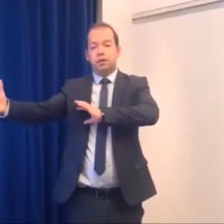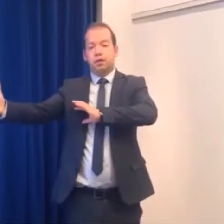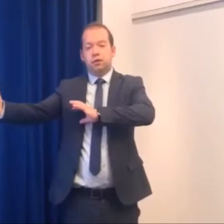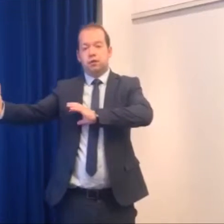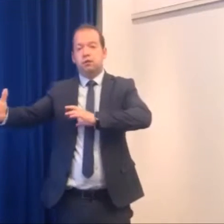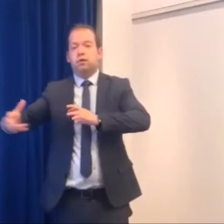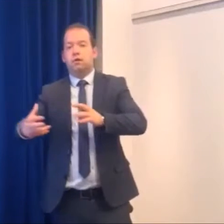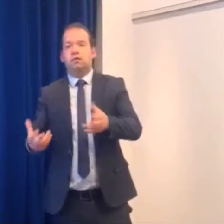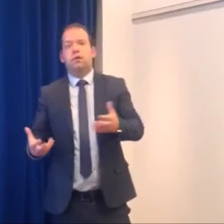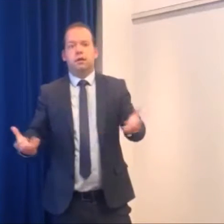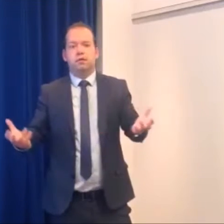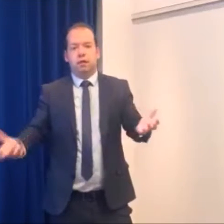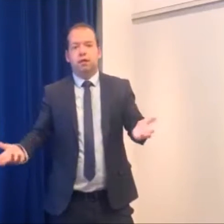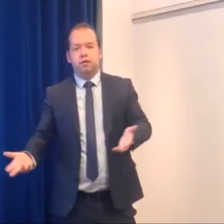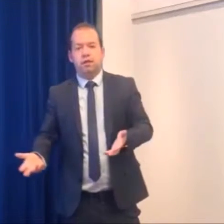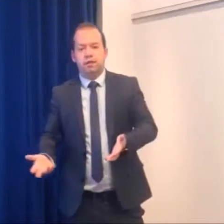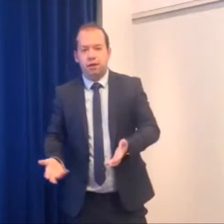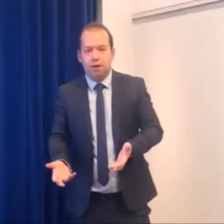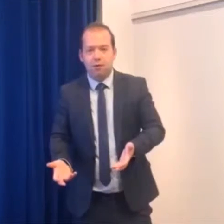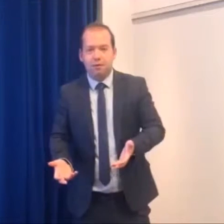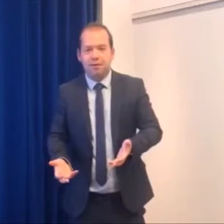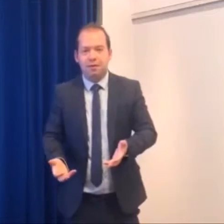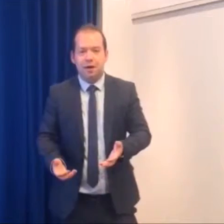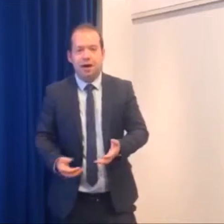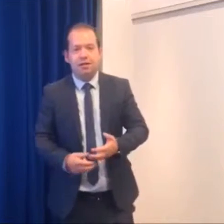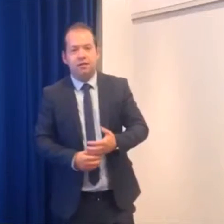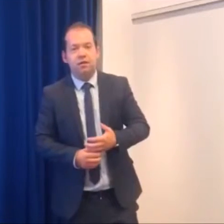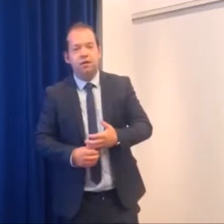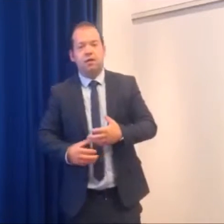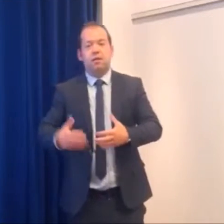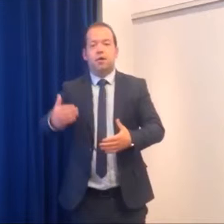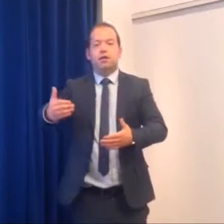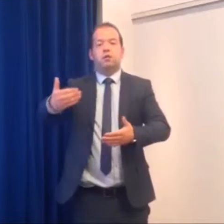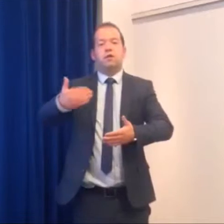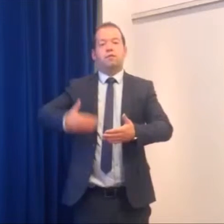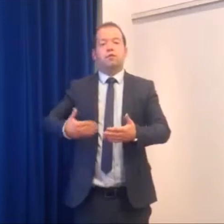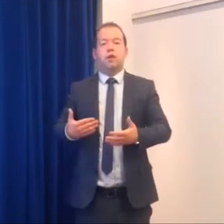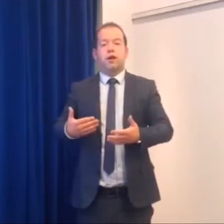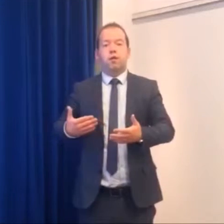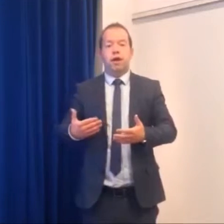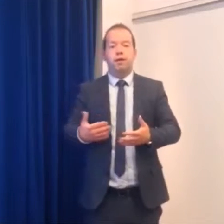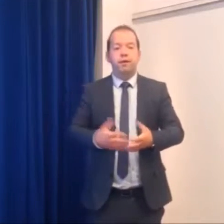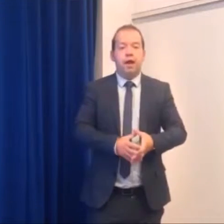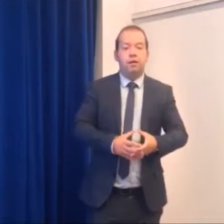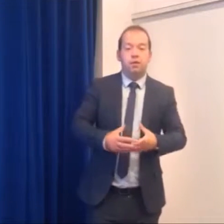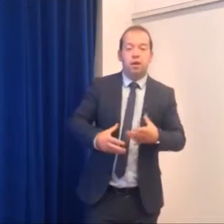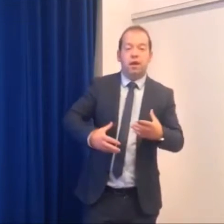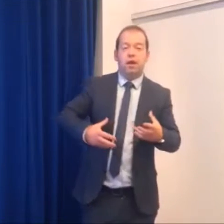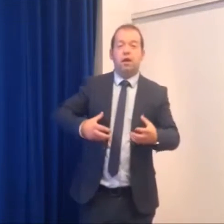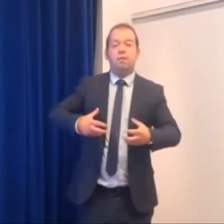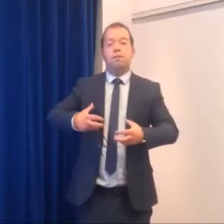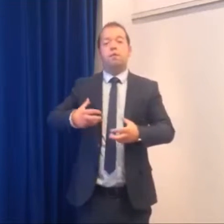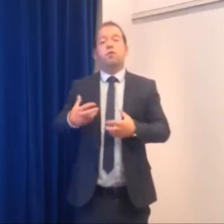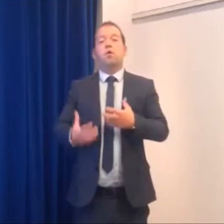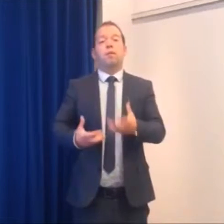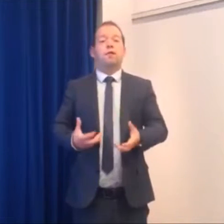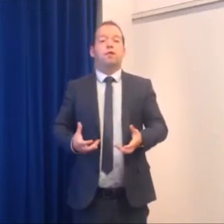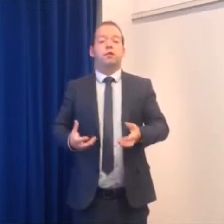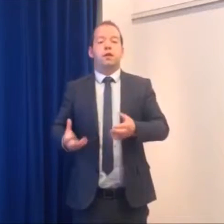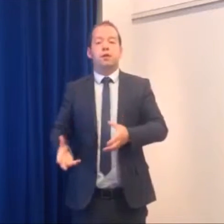so you know he's like that's not going to be too hard so the pressure's off him straight away and the way I kind of work my first day